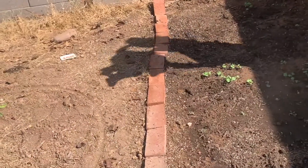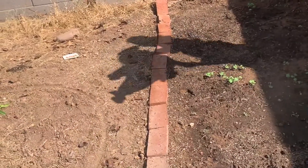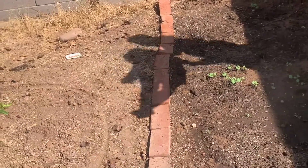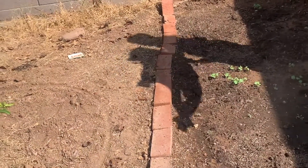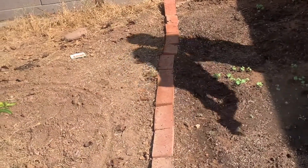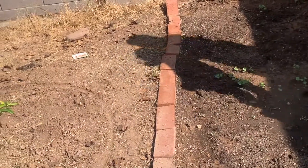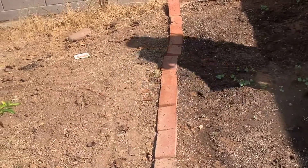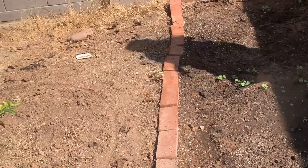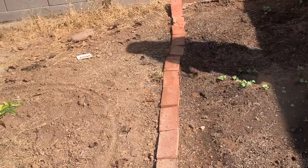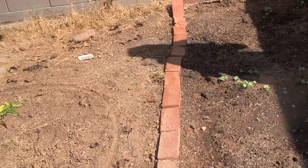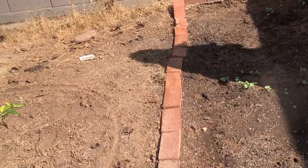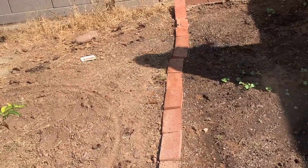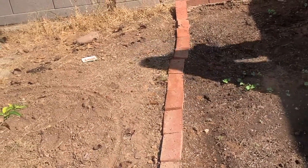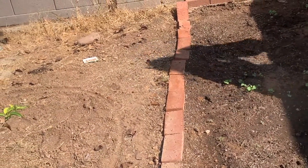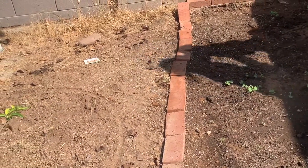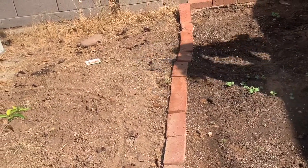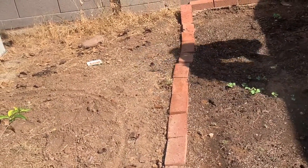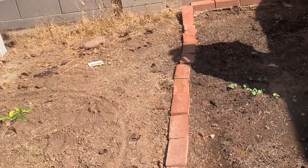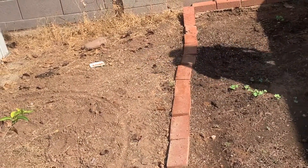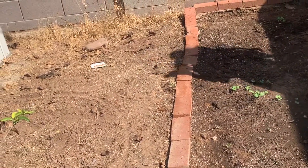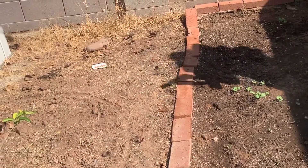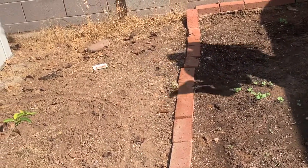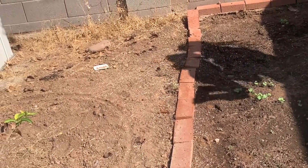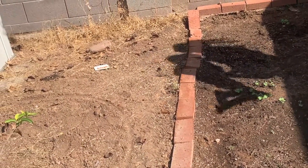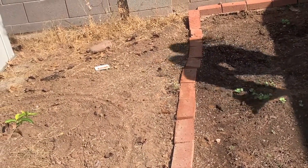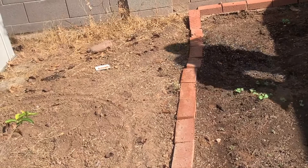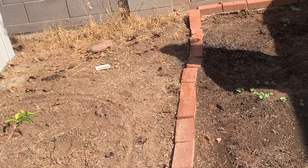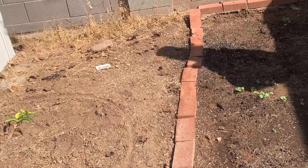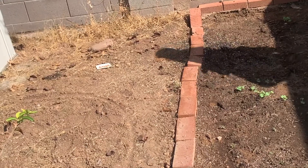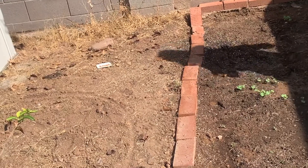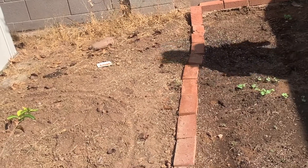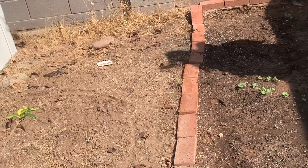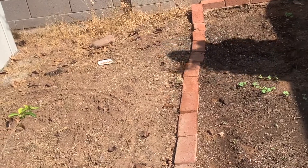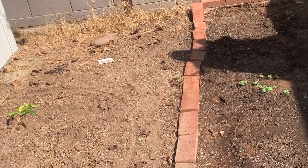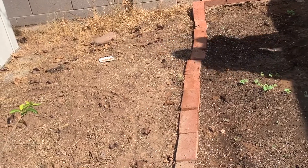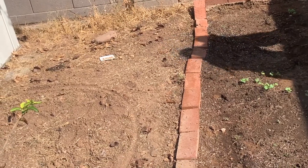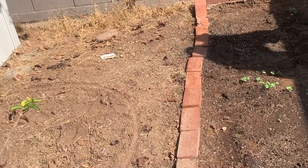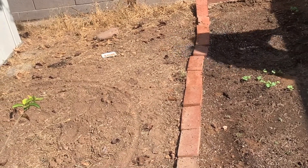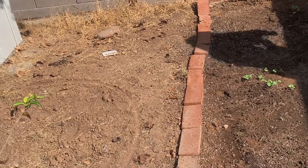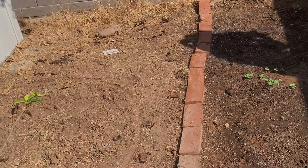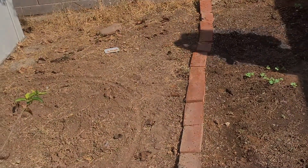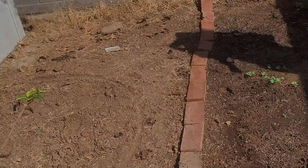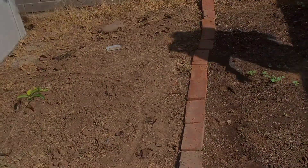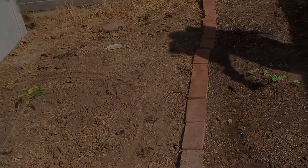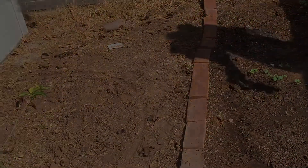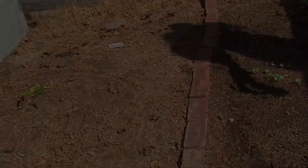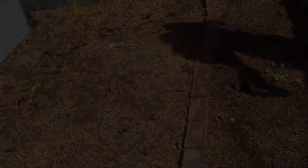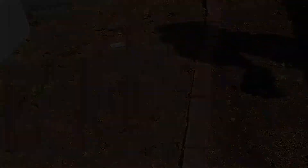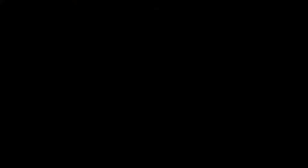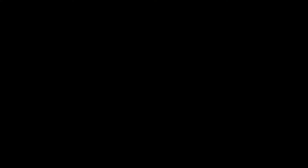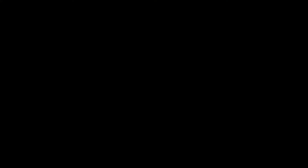sadness with tears you put all of your love and hope and care into your community and you don't let up